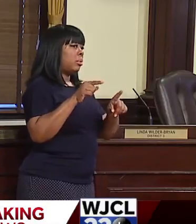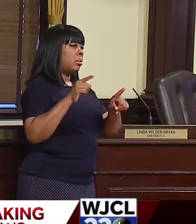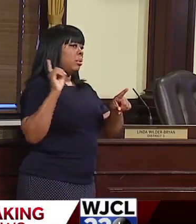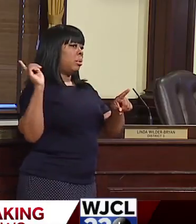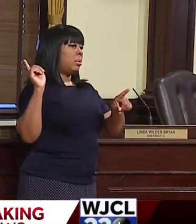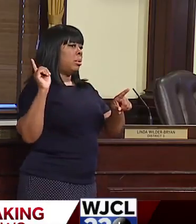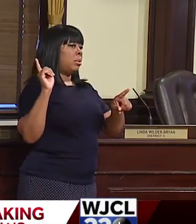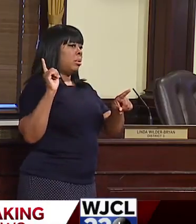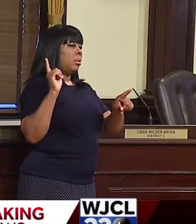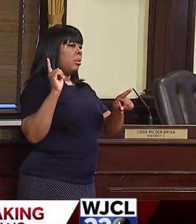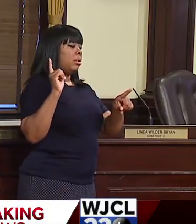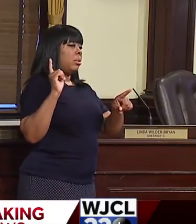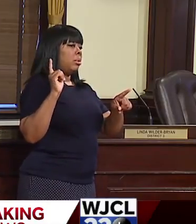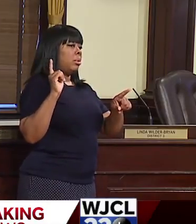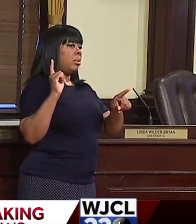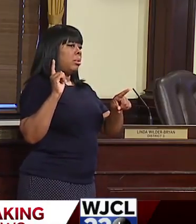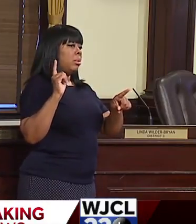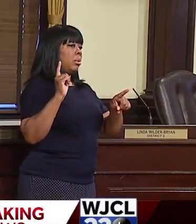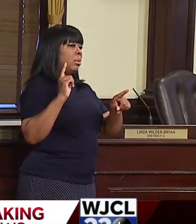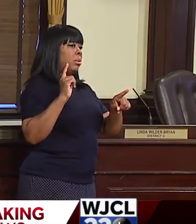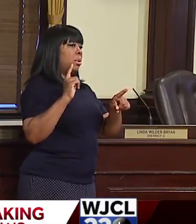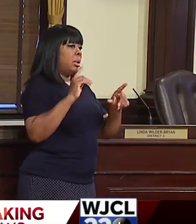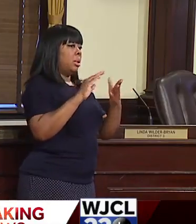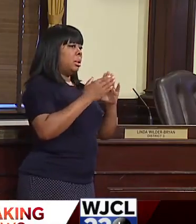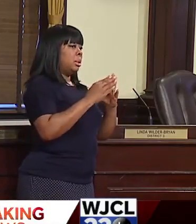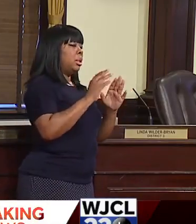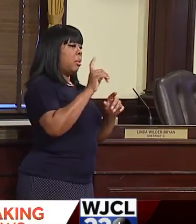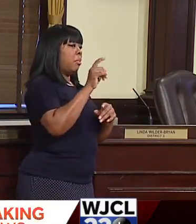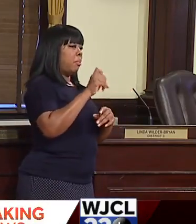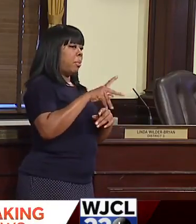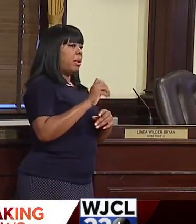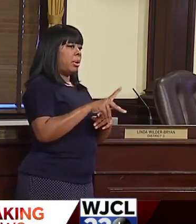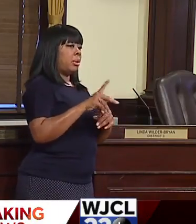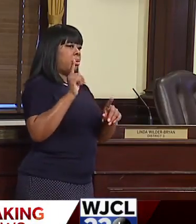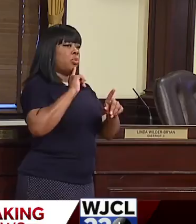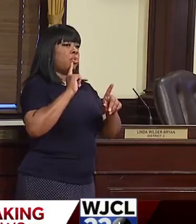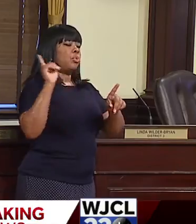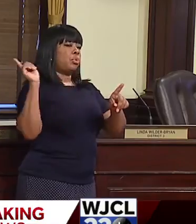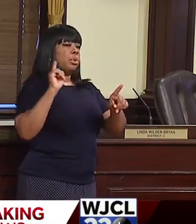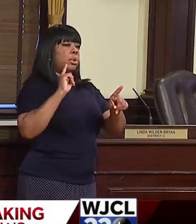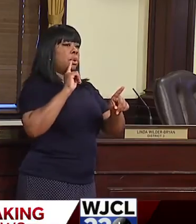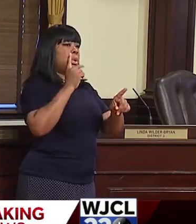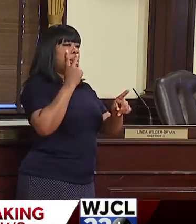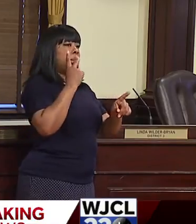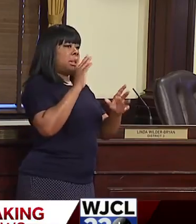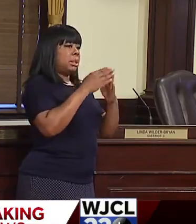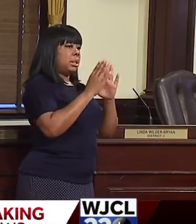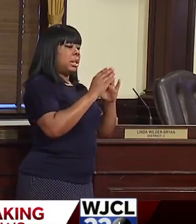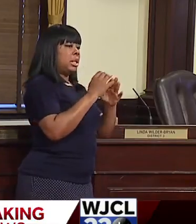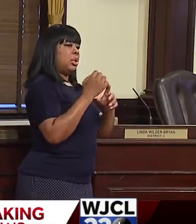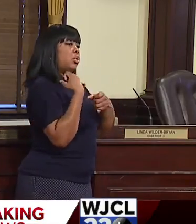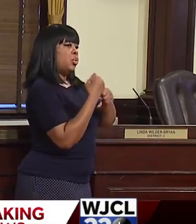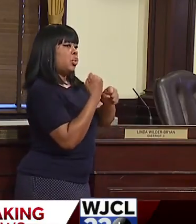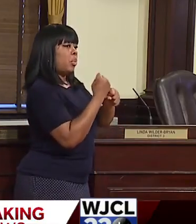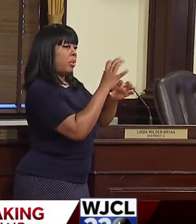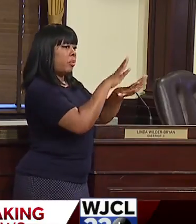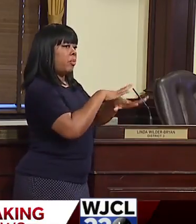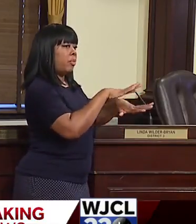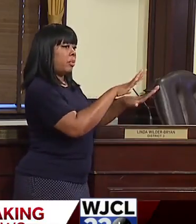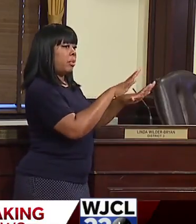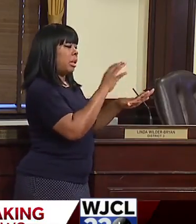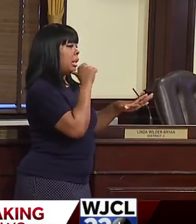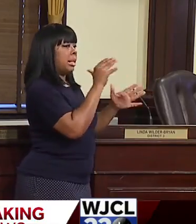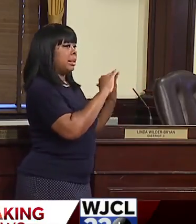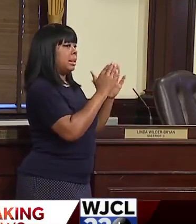It was a city as well. City park is a public park. Yeah, so it was as I understand of the city softball field. Again, this was not city